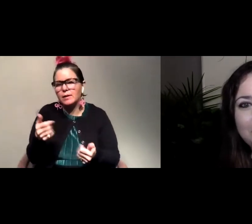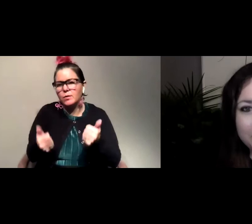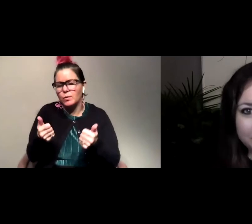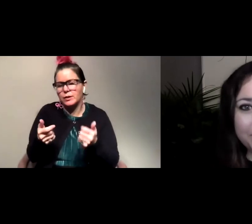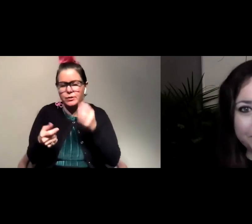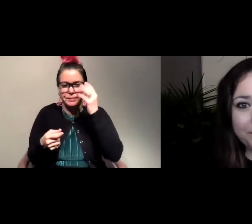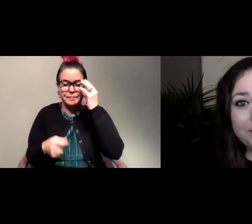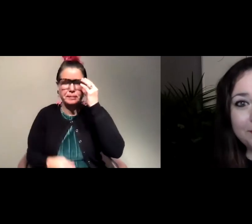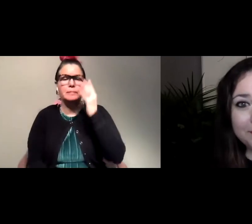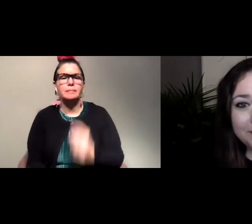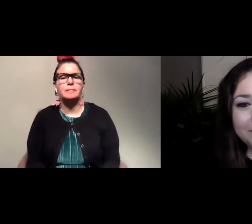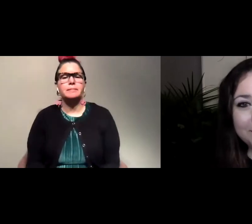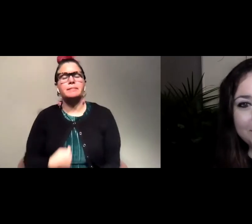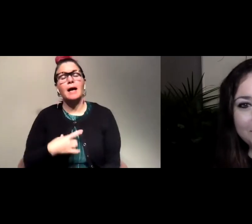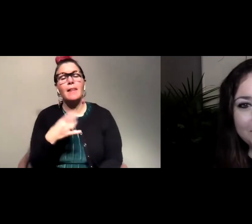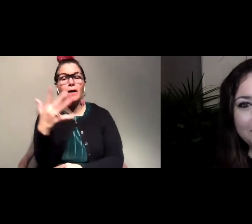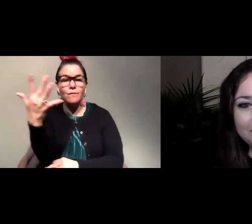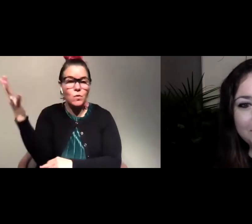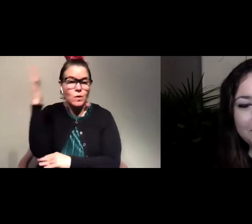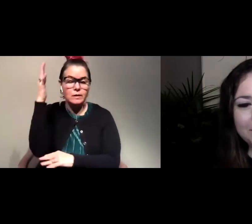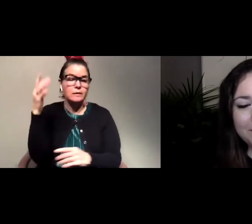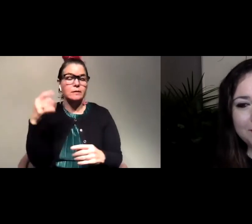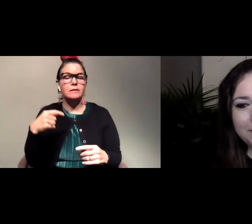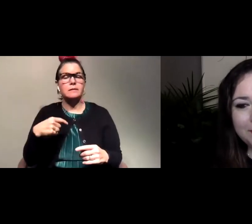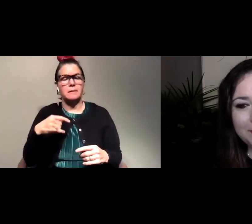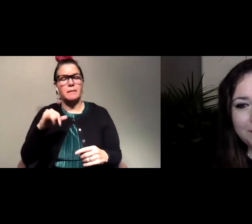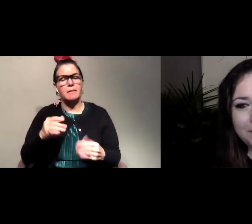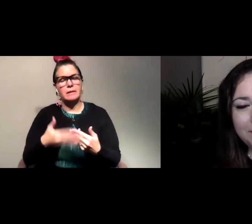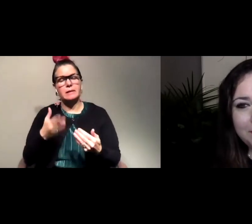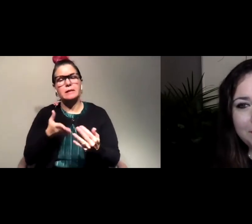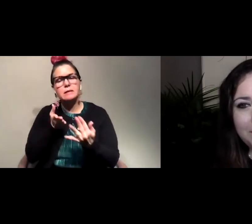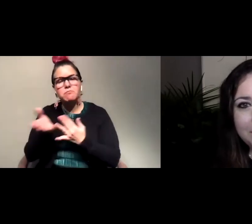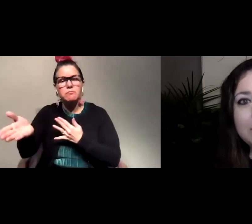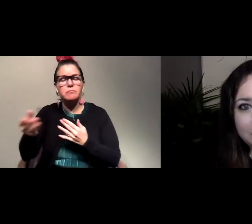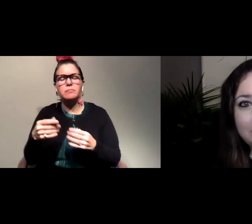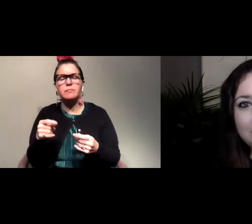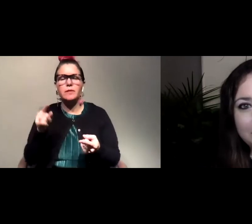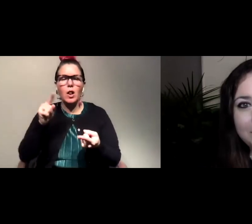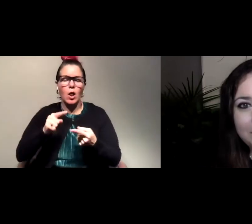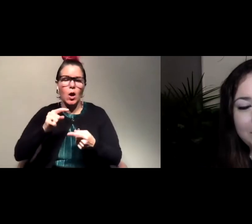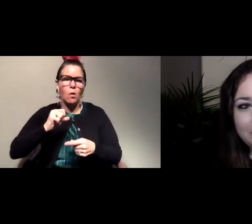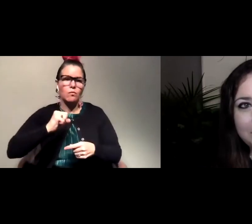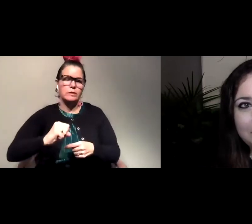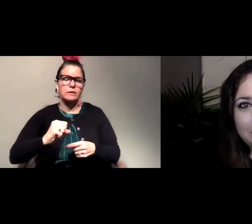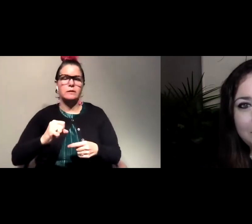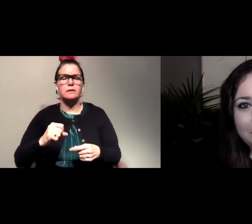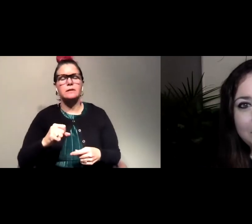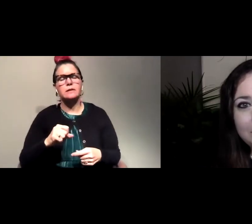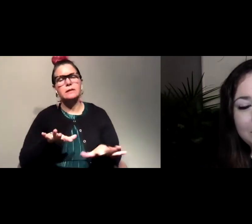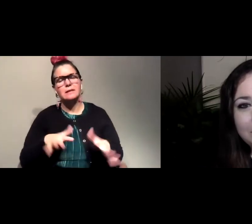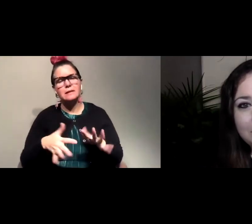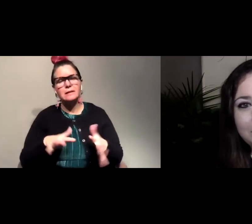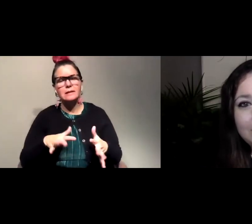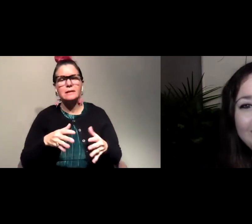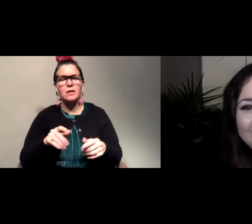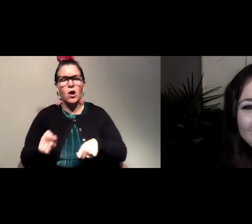for me to move through I like forests so that's gonna be really easy a really low resistance I'm okay moving through a